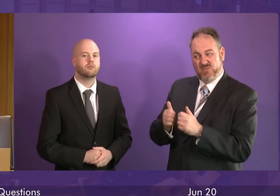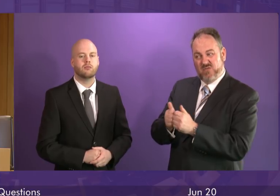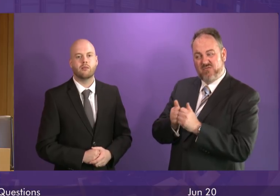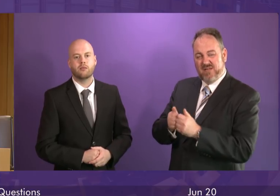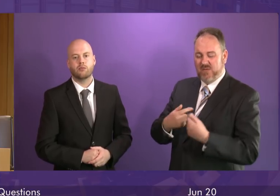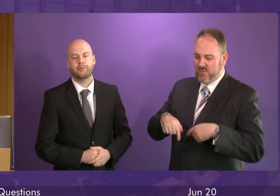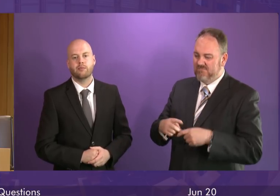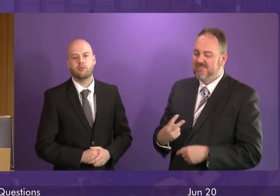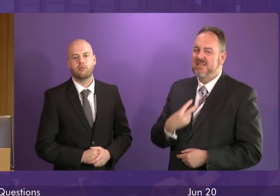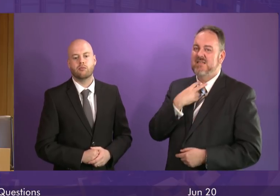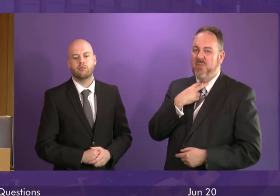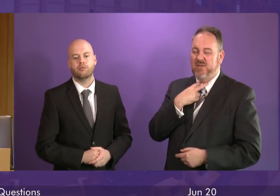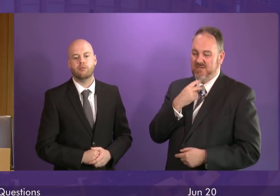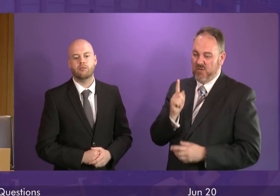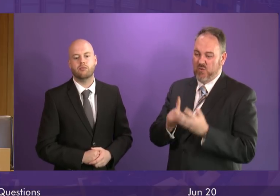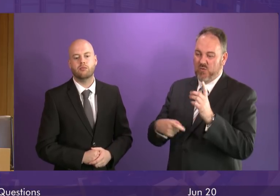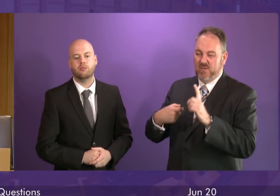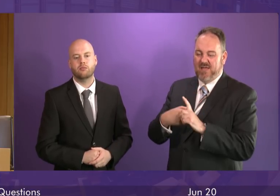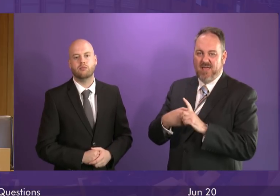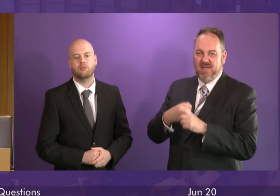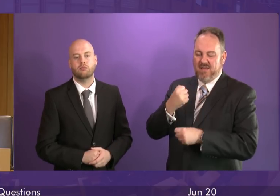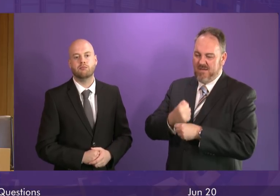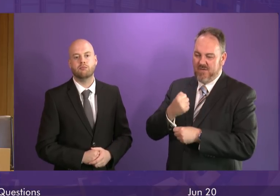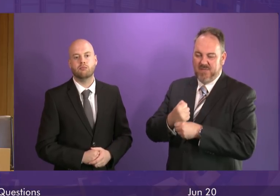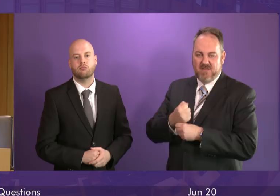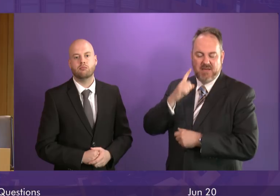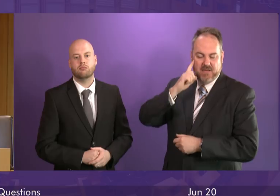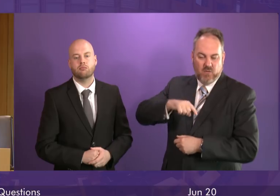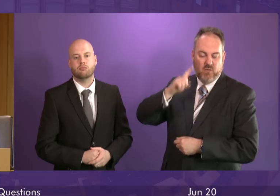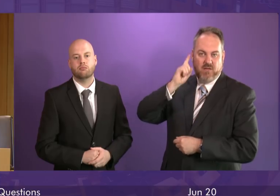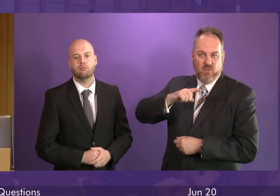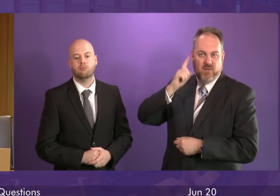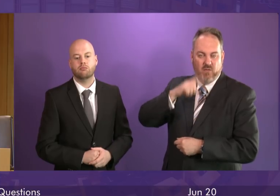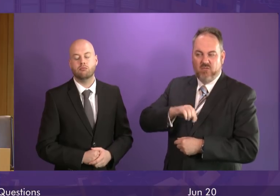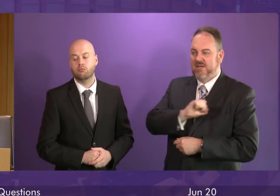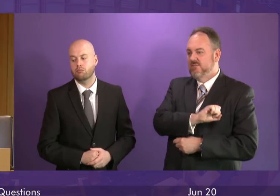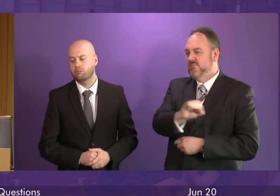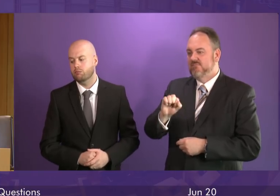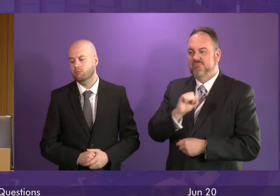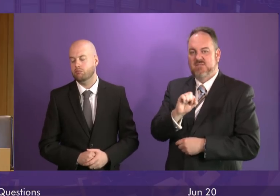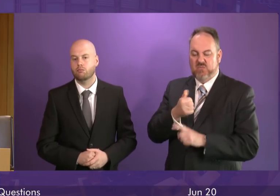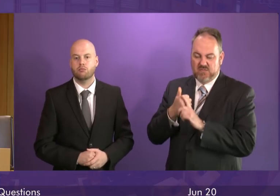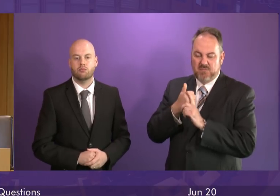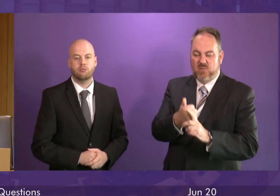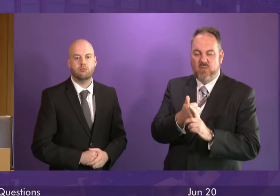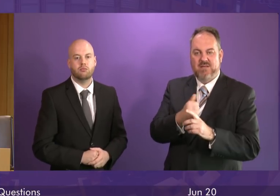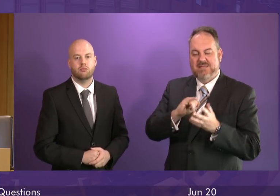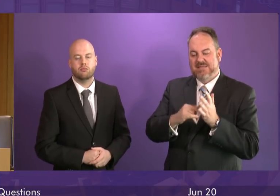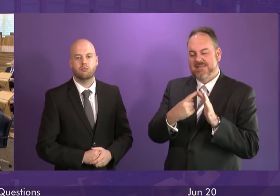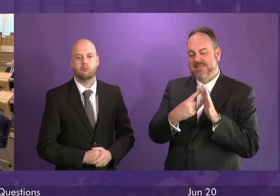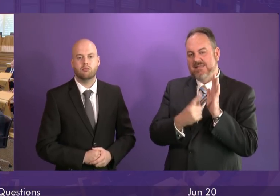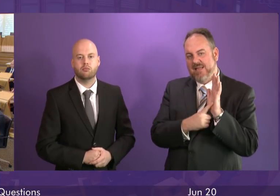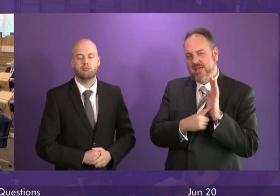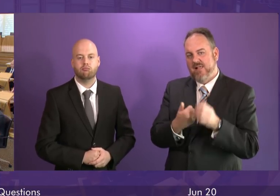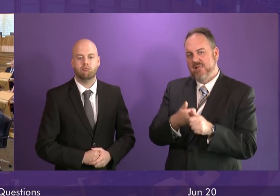in the UK Government who have failed to listen and failed to act to support the steel industry in the UK?